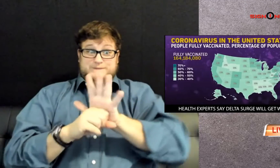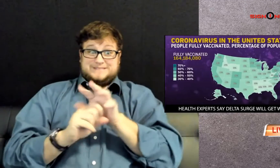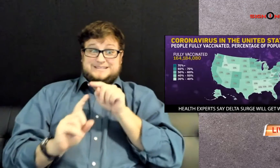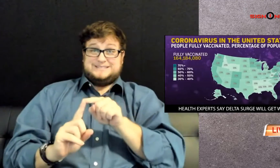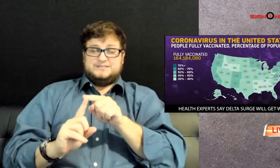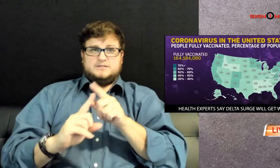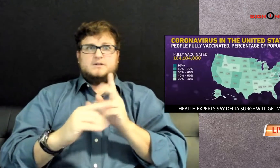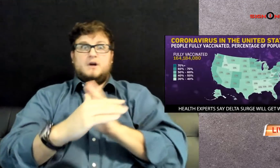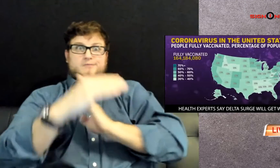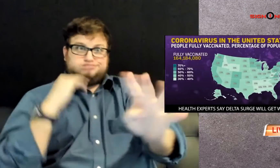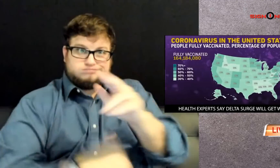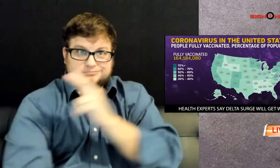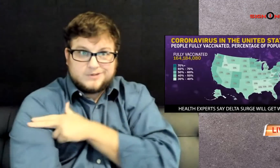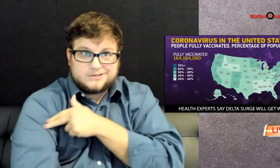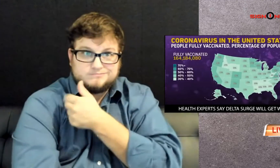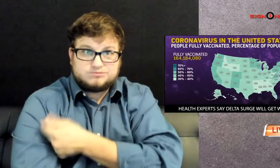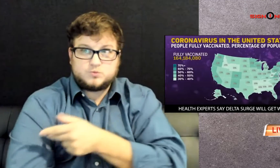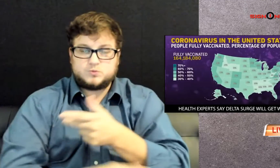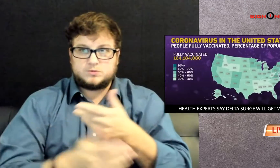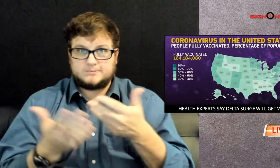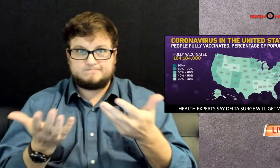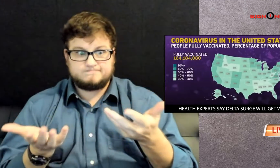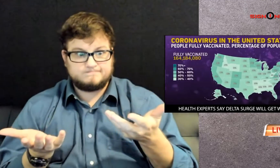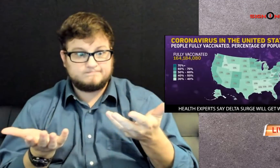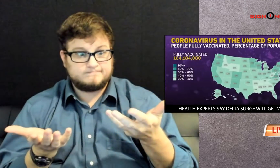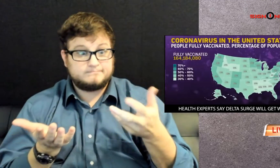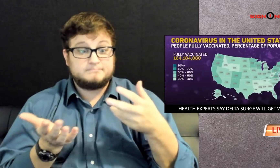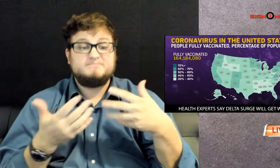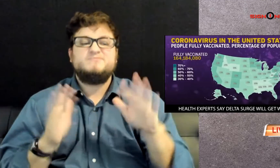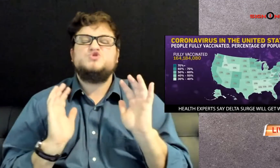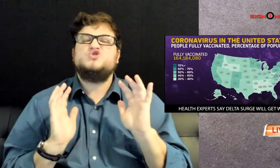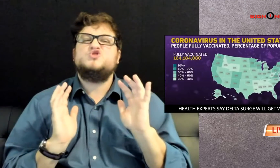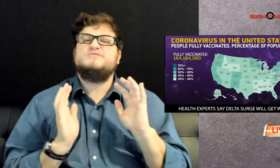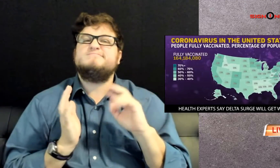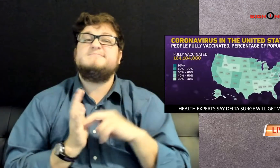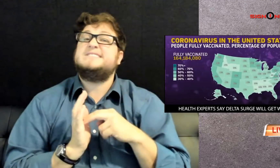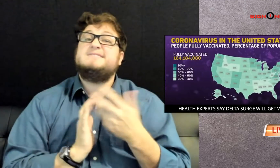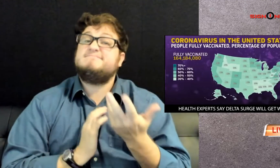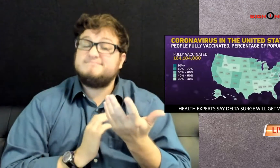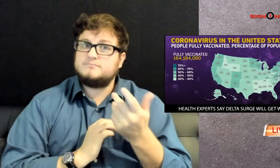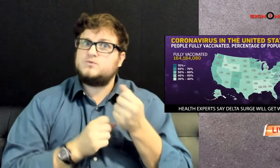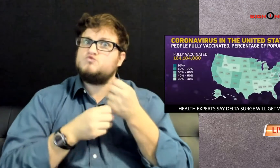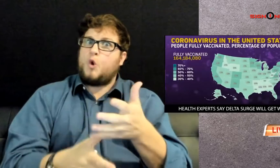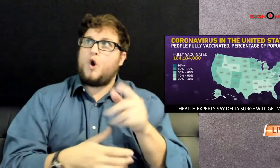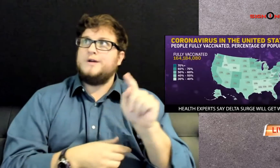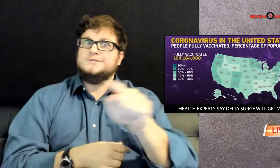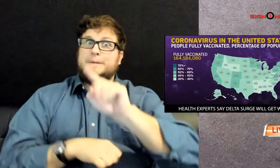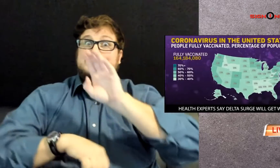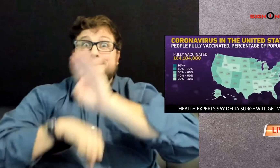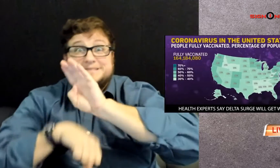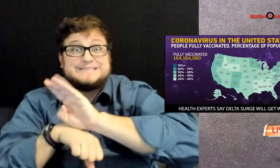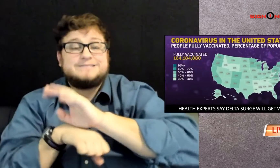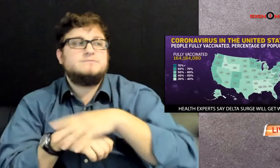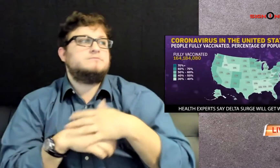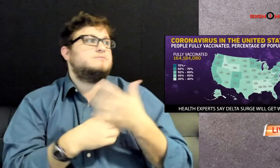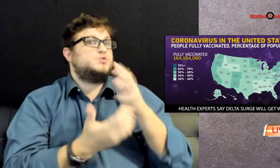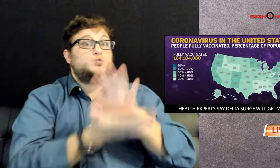The rise in COVID-19 infections and hospitalizations has caused some businesses